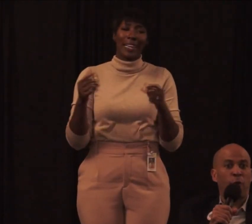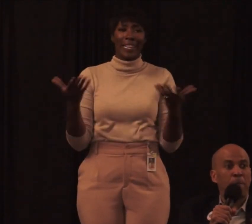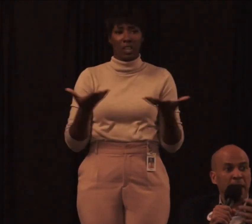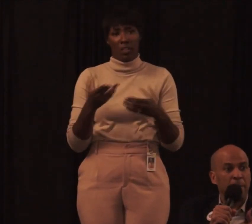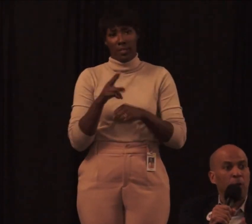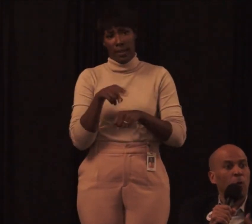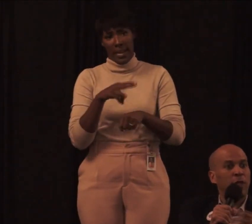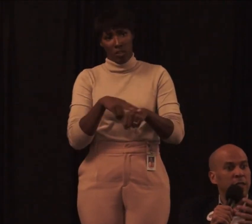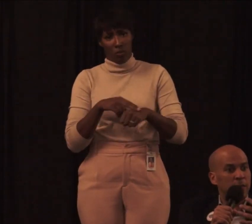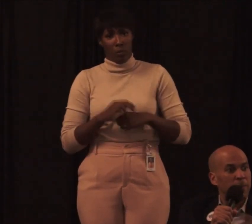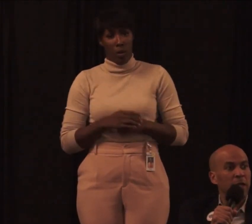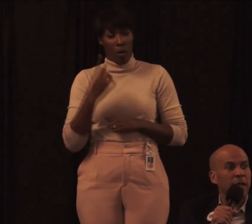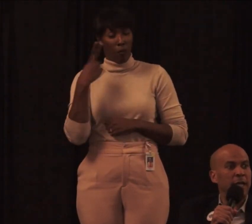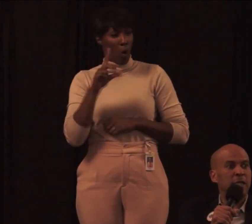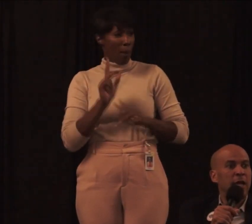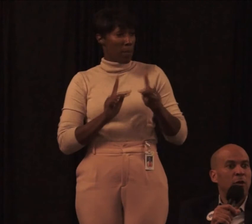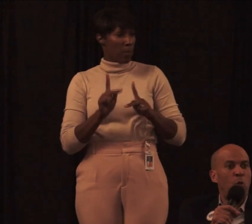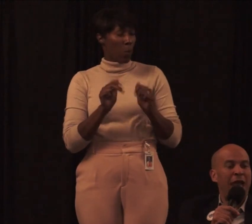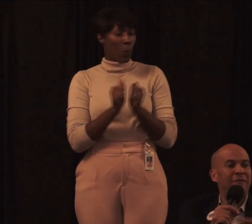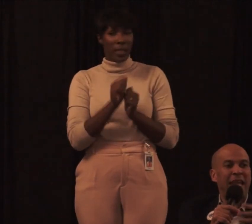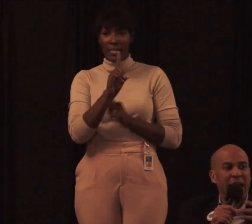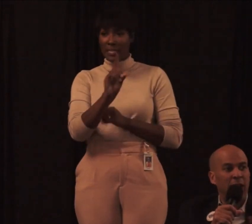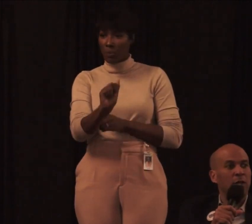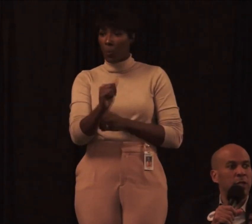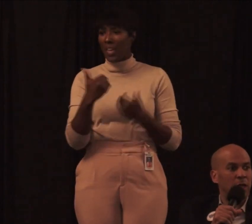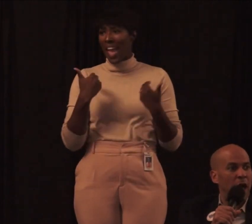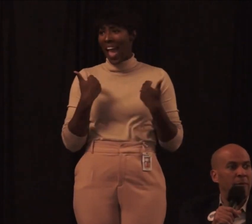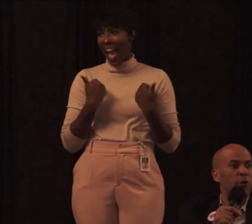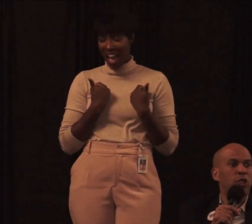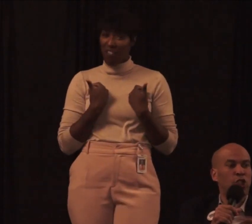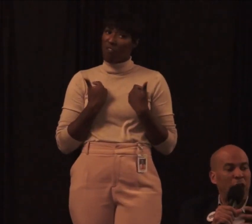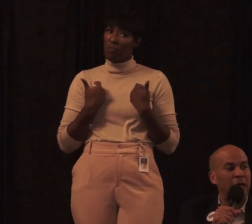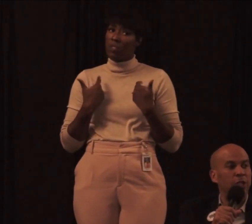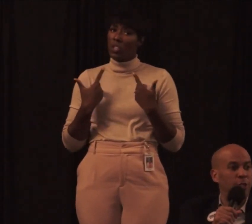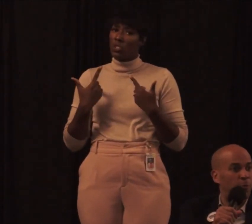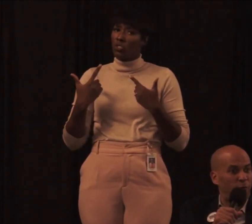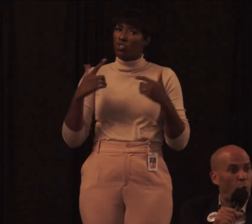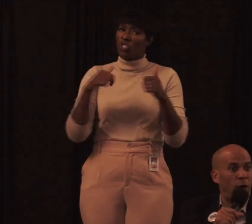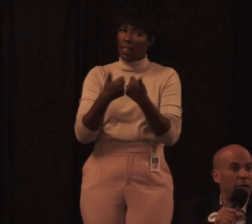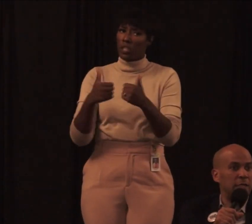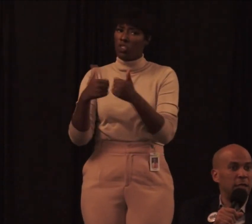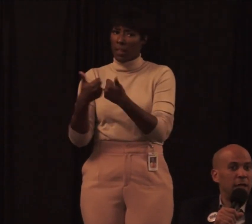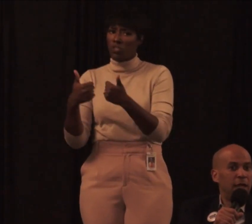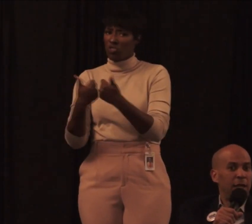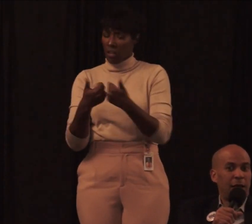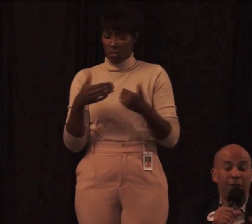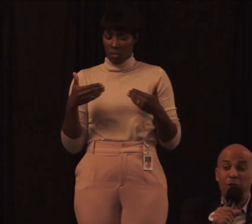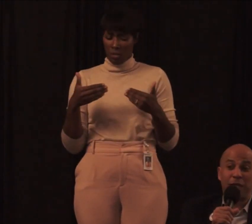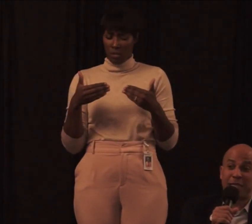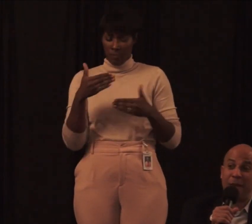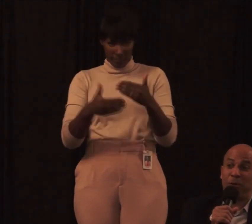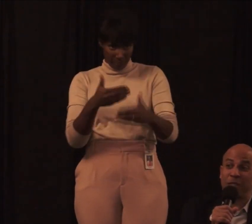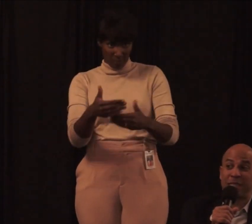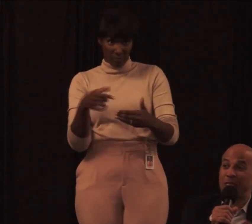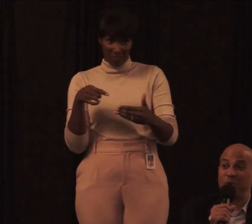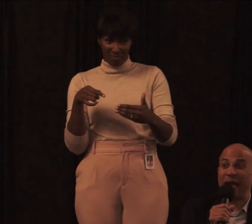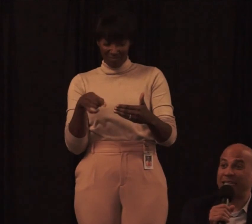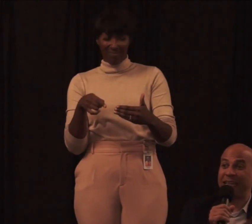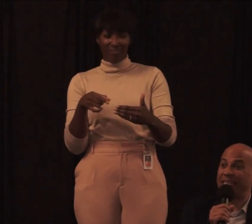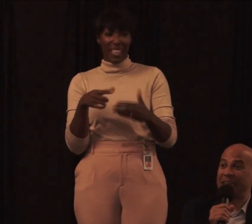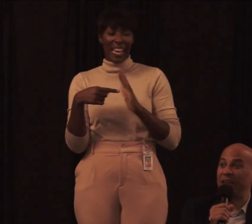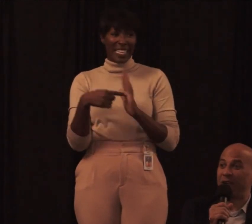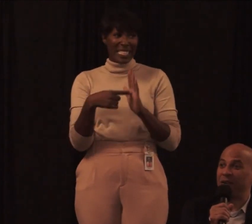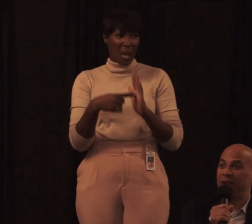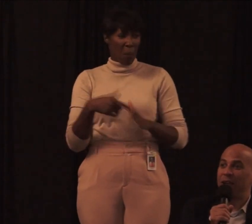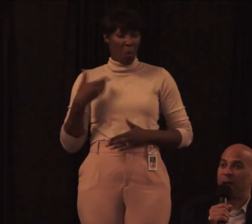And for people with disabilities, we have a hill to climb. There's challenges before us. I'll give you the example. Just as a